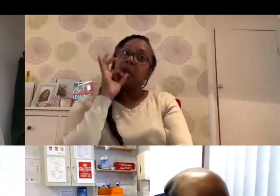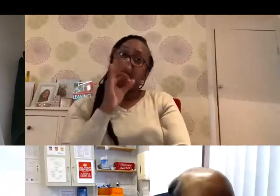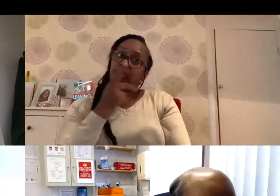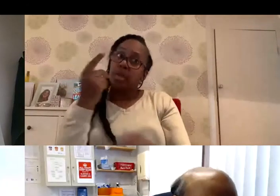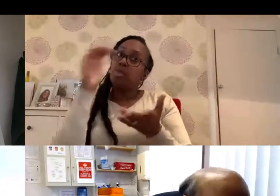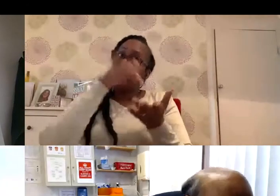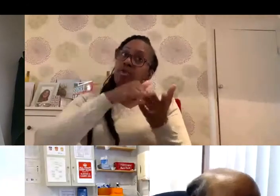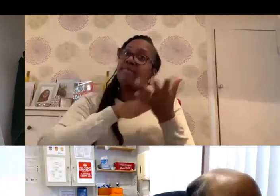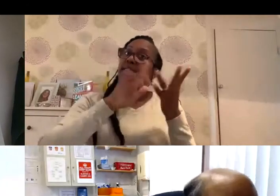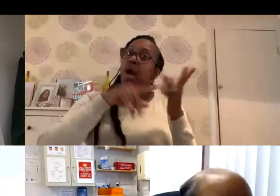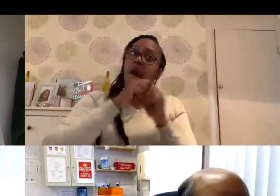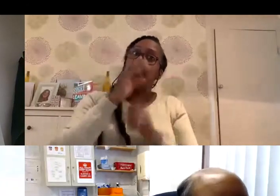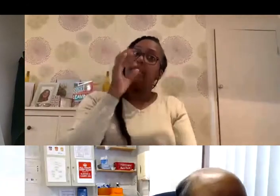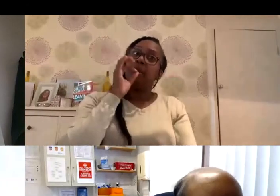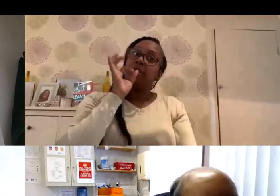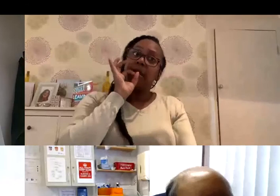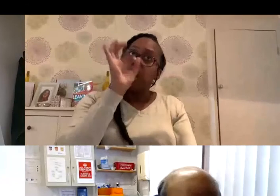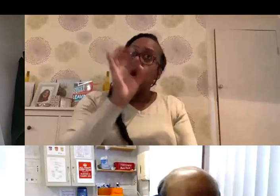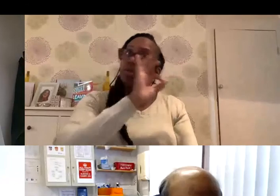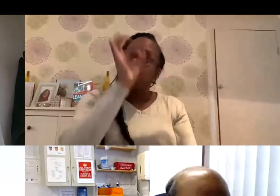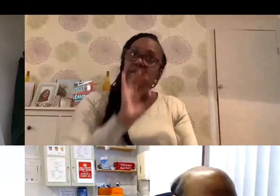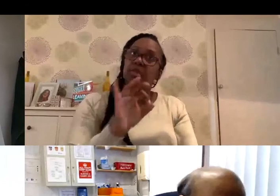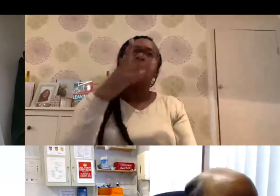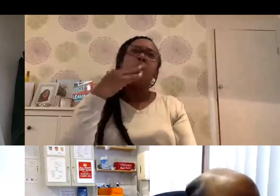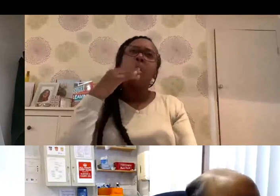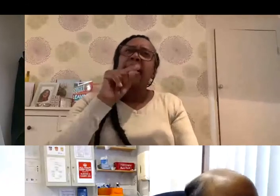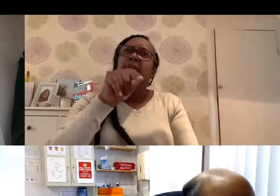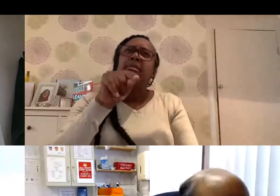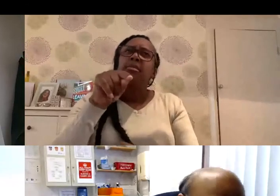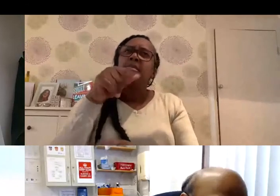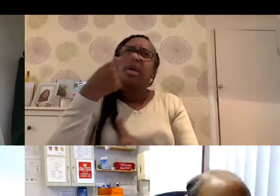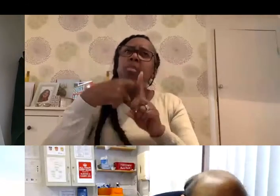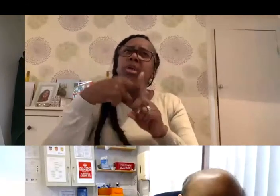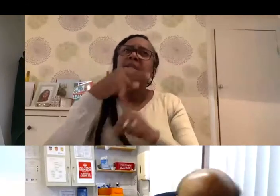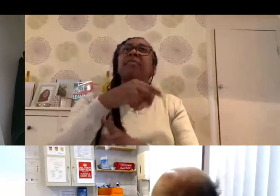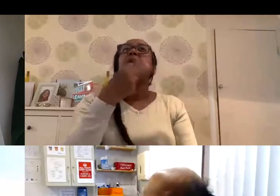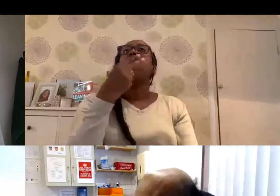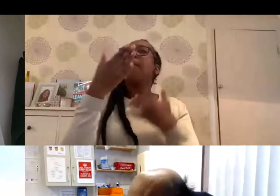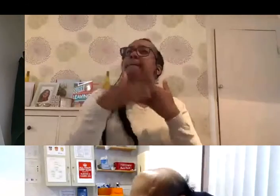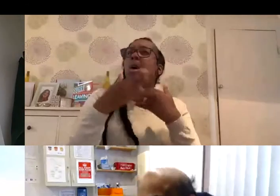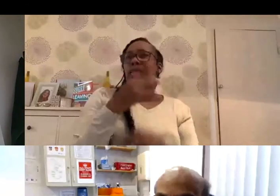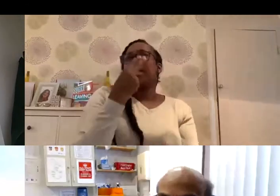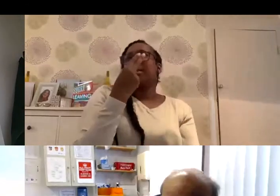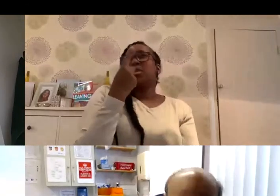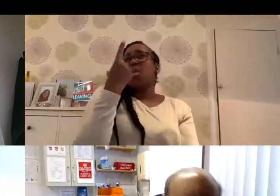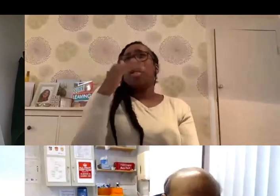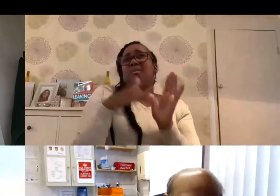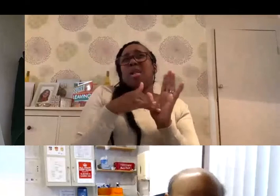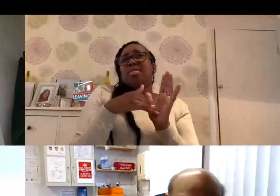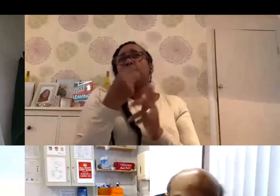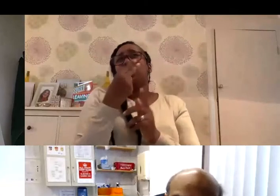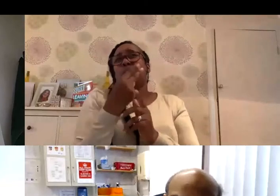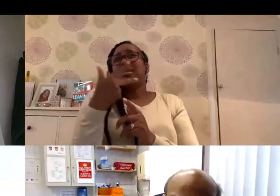about that. And as long as your first COVID positive test was 28 days, more than 28 days ago, you can have the vaccine.